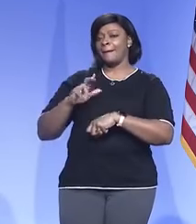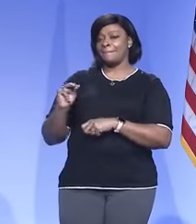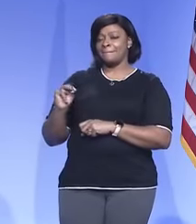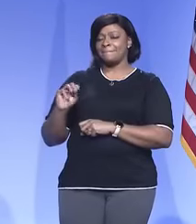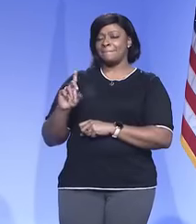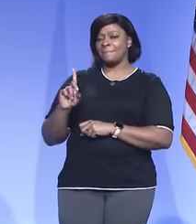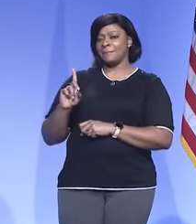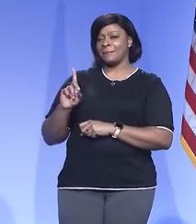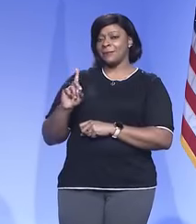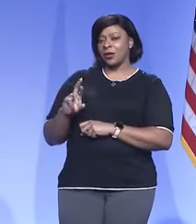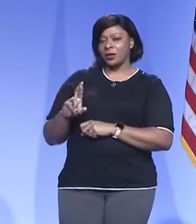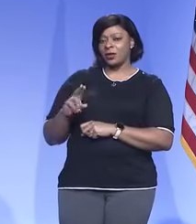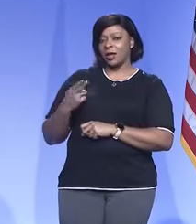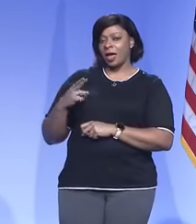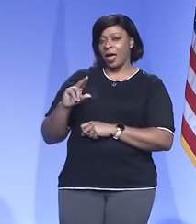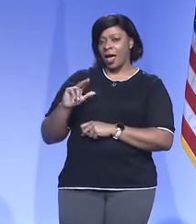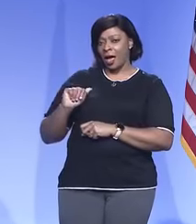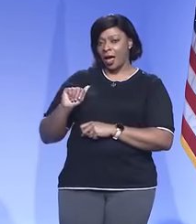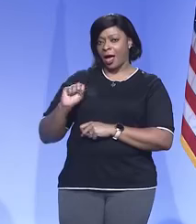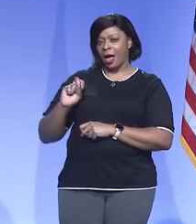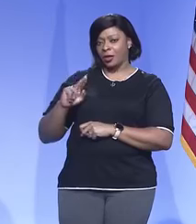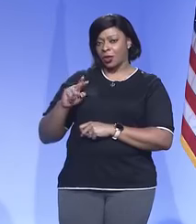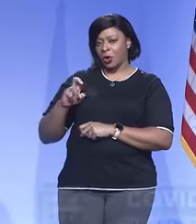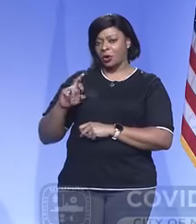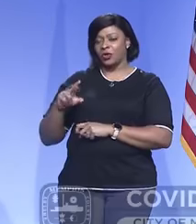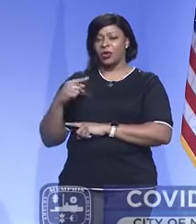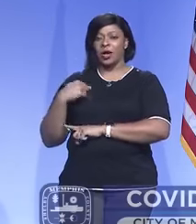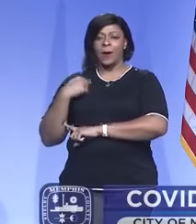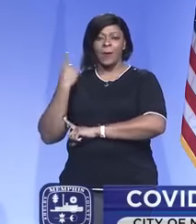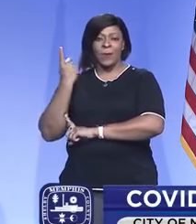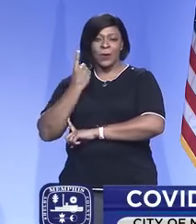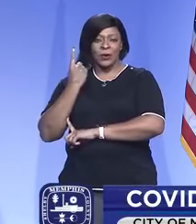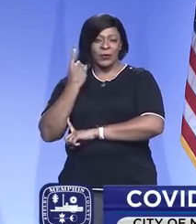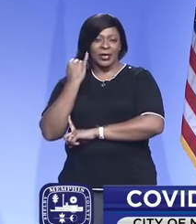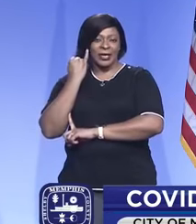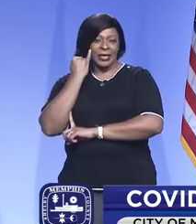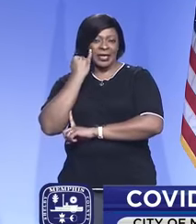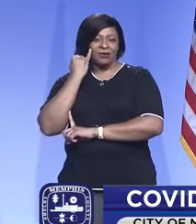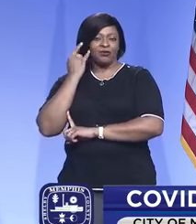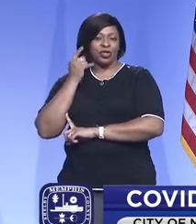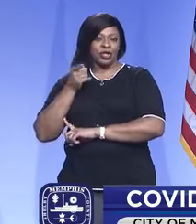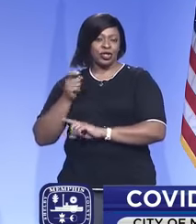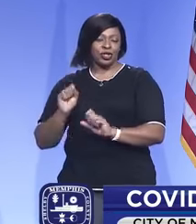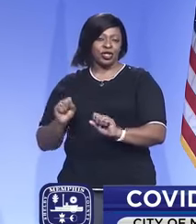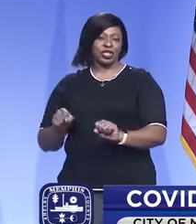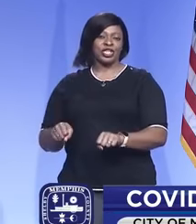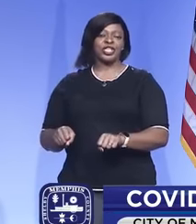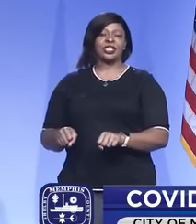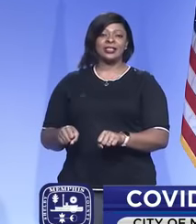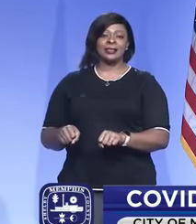Dr. Househalter, I was wondering if you could,